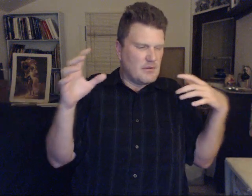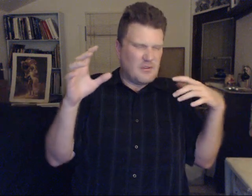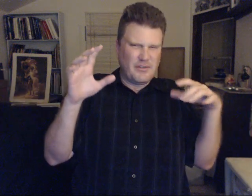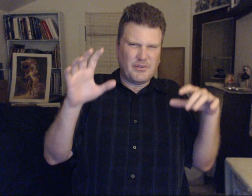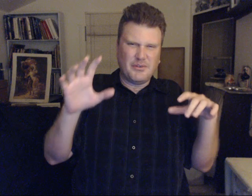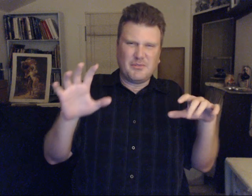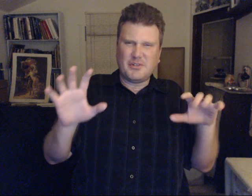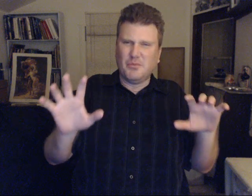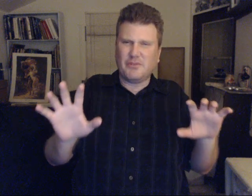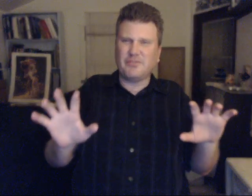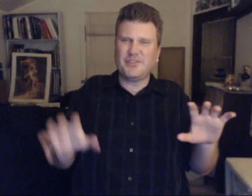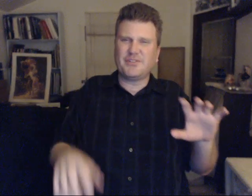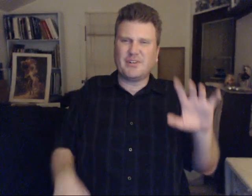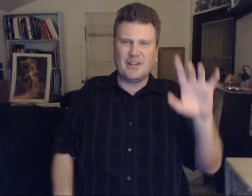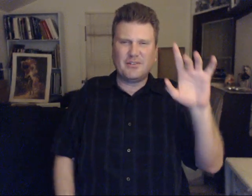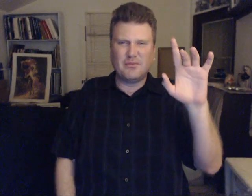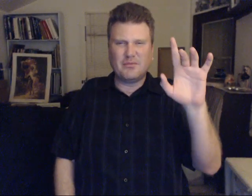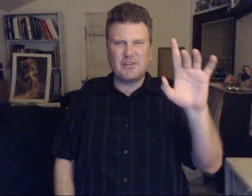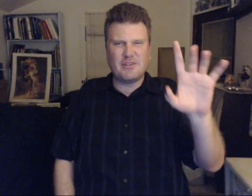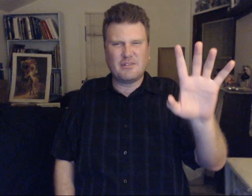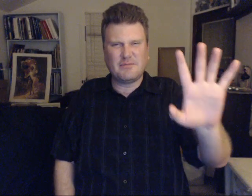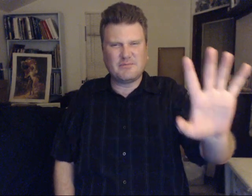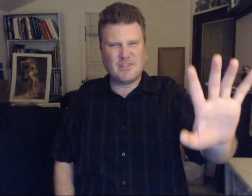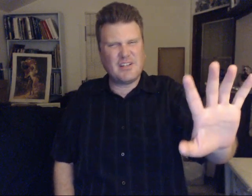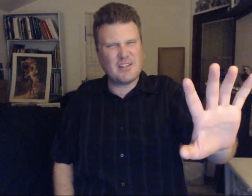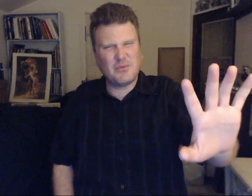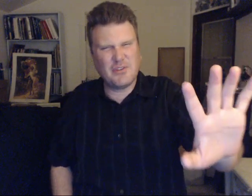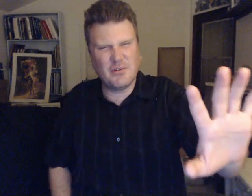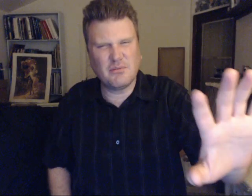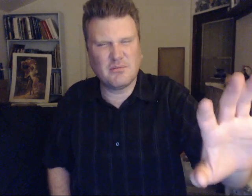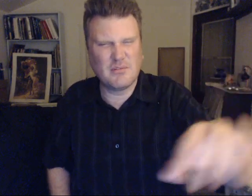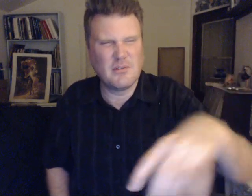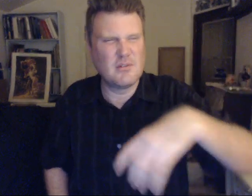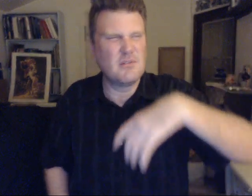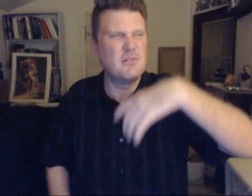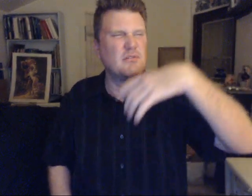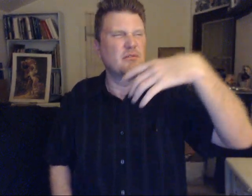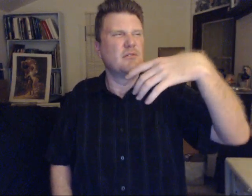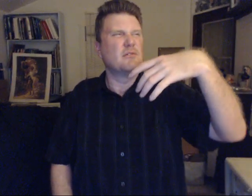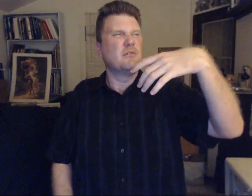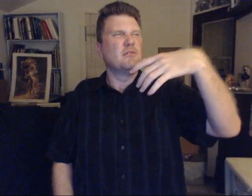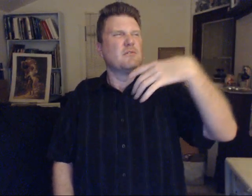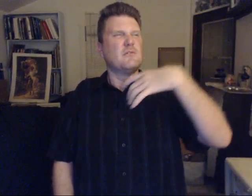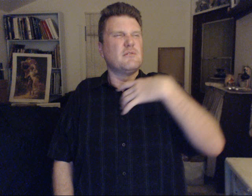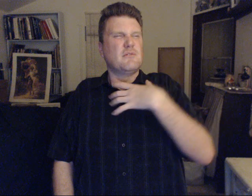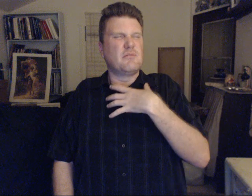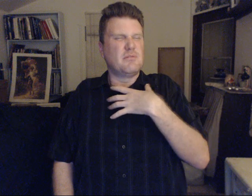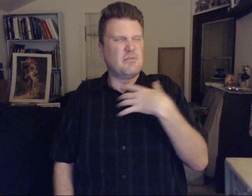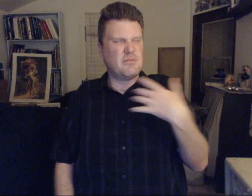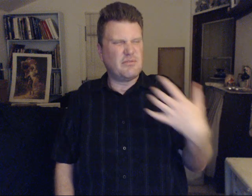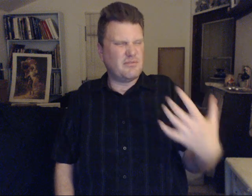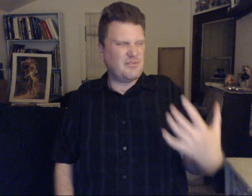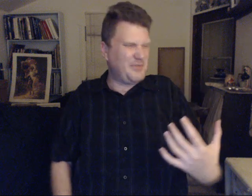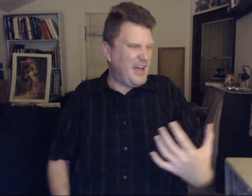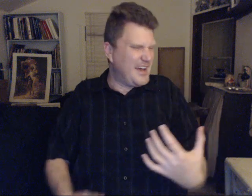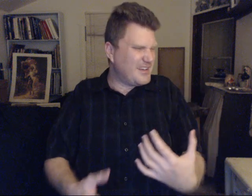there's always much more for us to connect connect with you to add